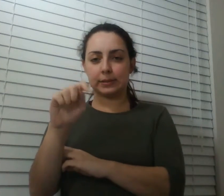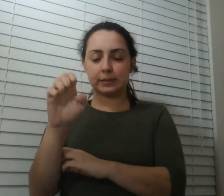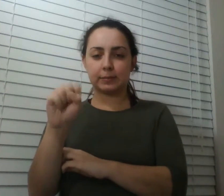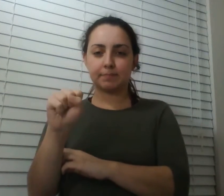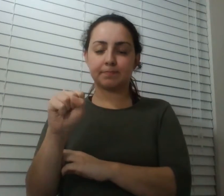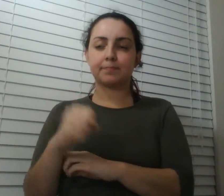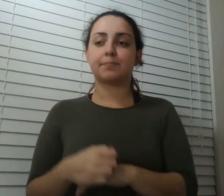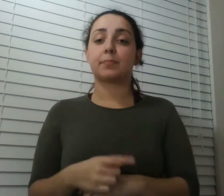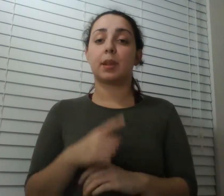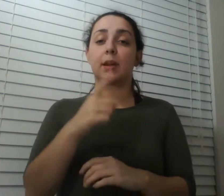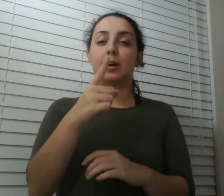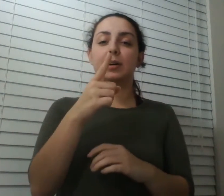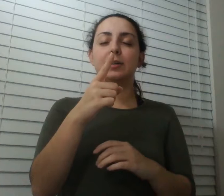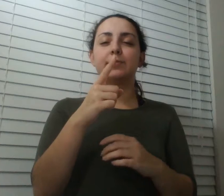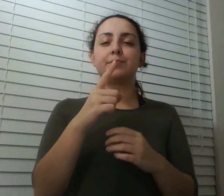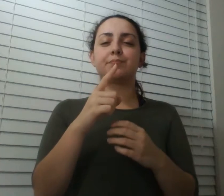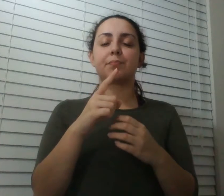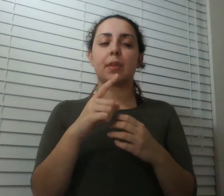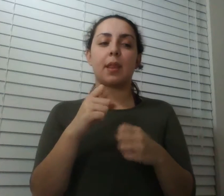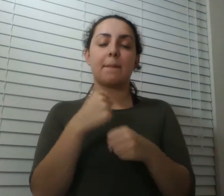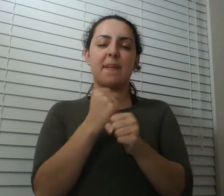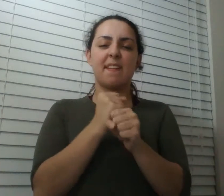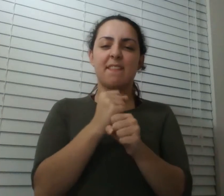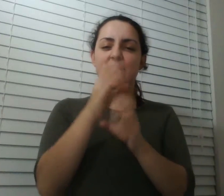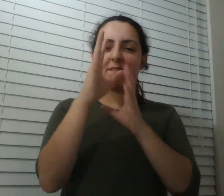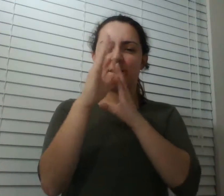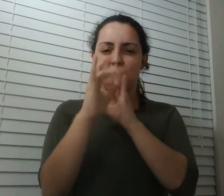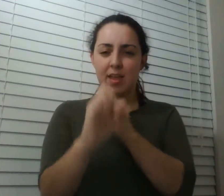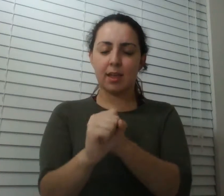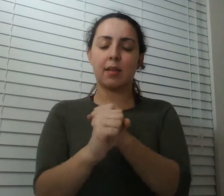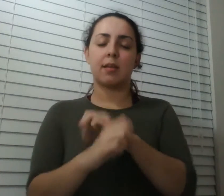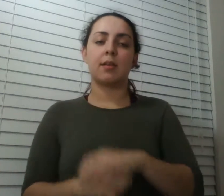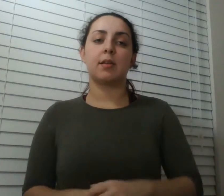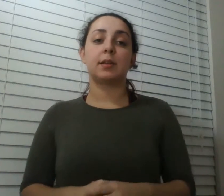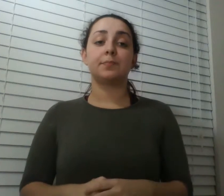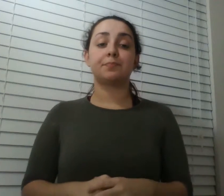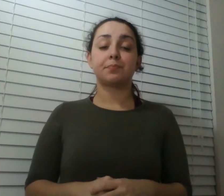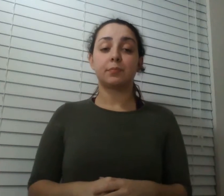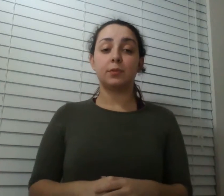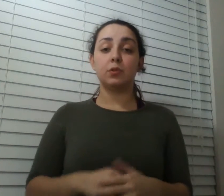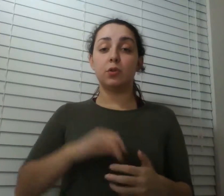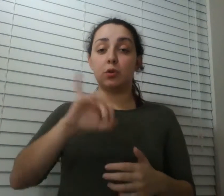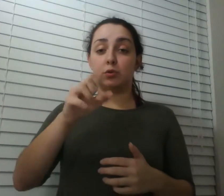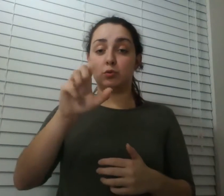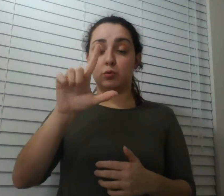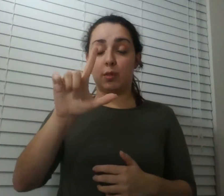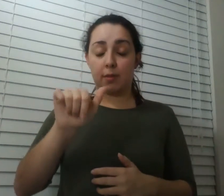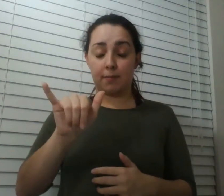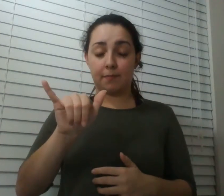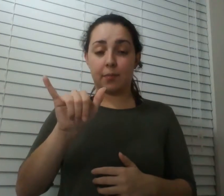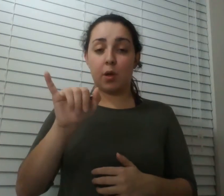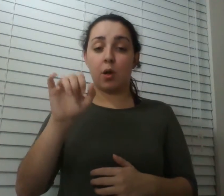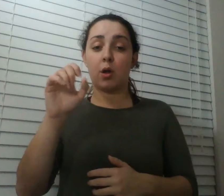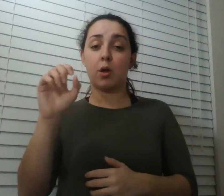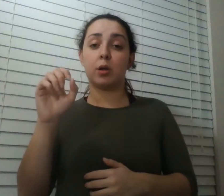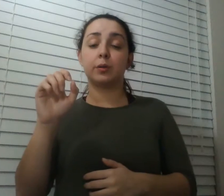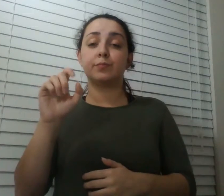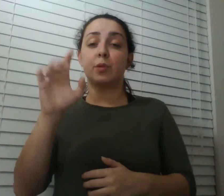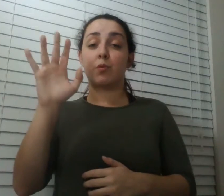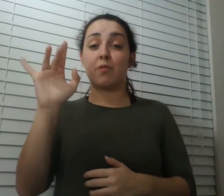but then one night in july july 25th they met for dinner to talk about how the project was going and um we